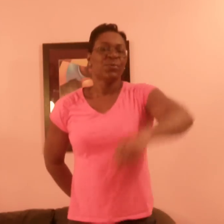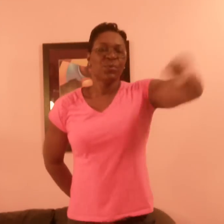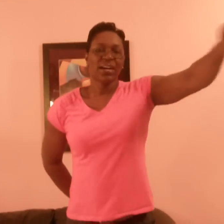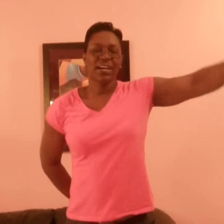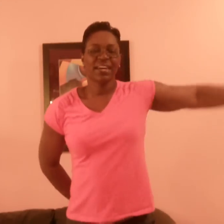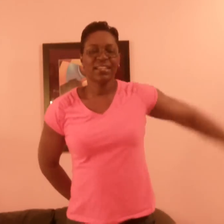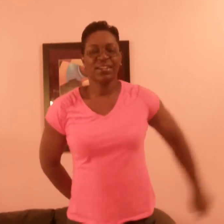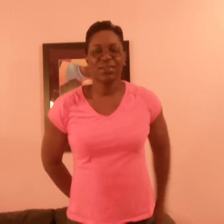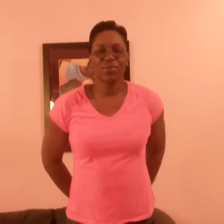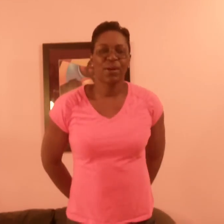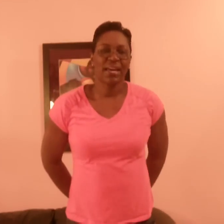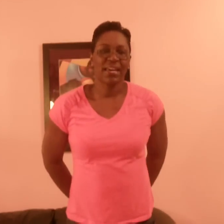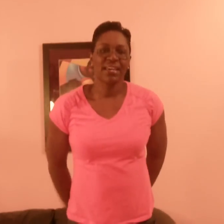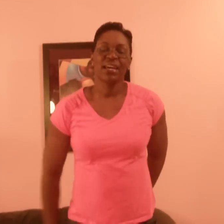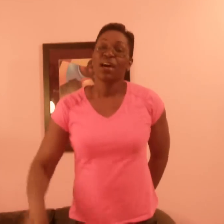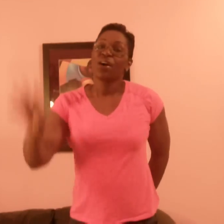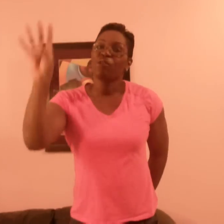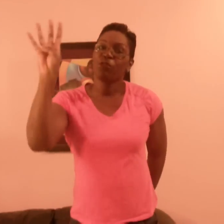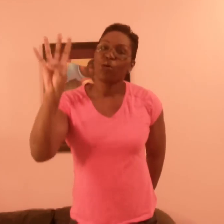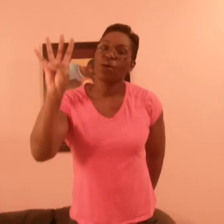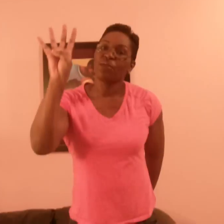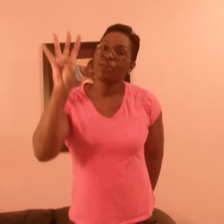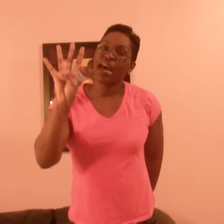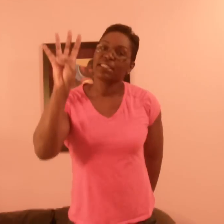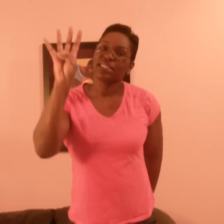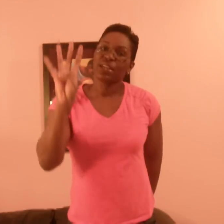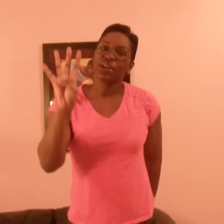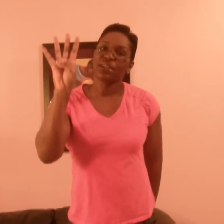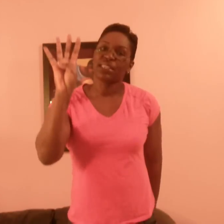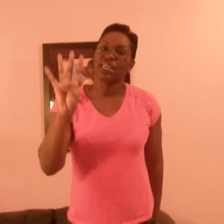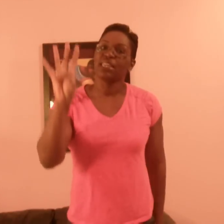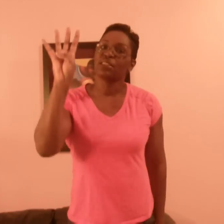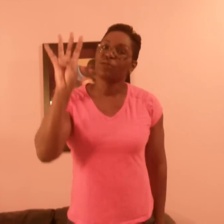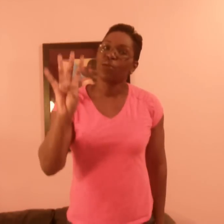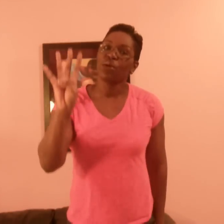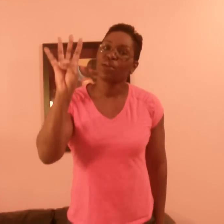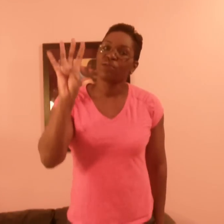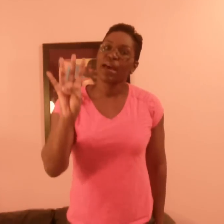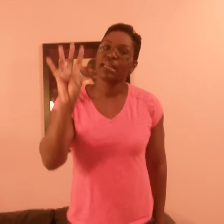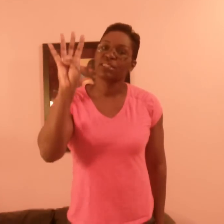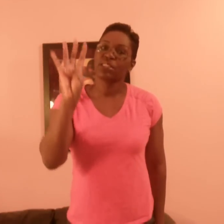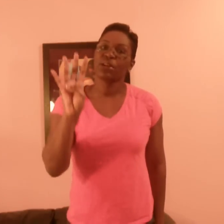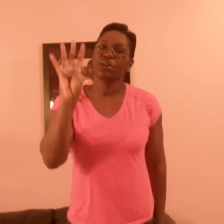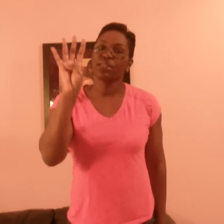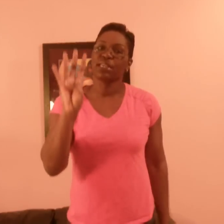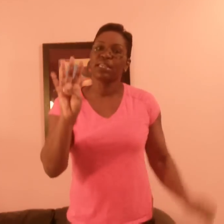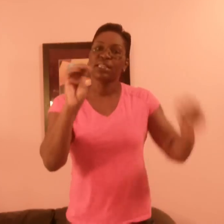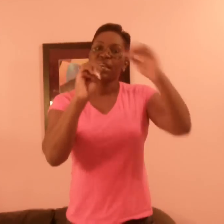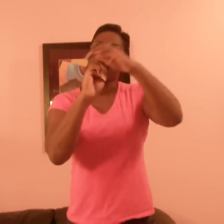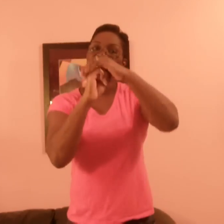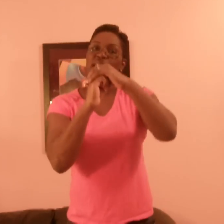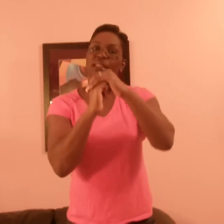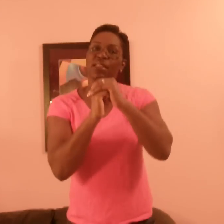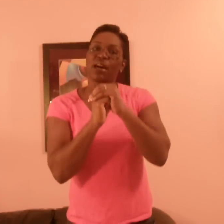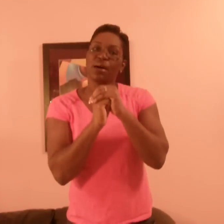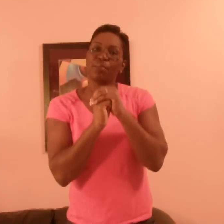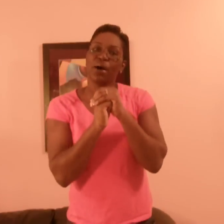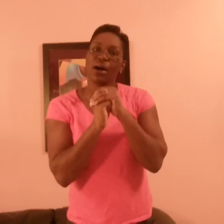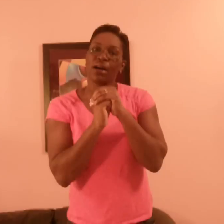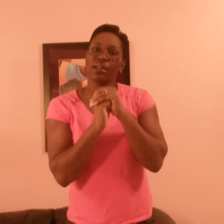run away Four fat turkeys, four fat turkeys In the barn,